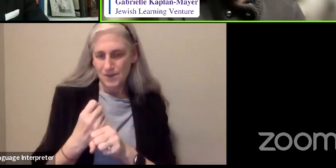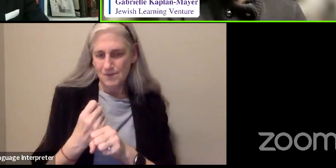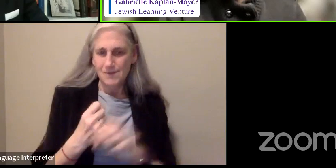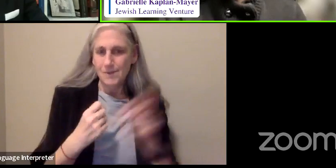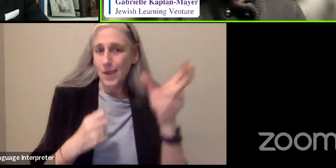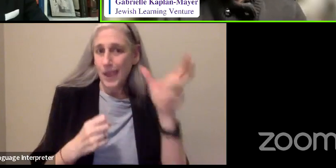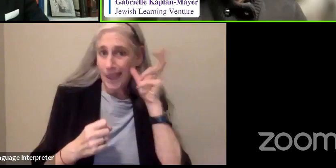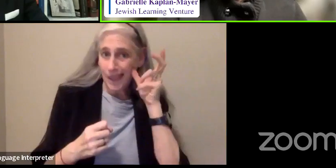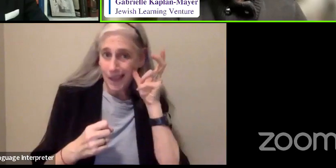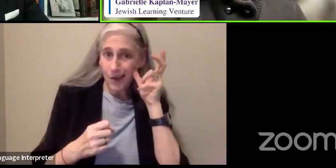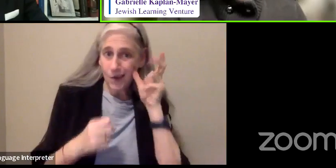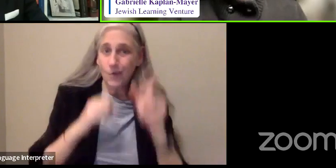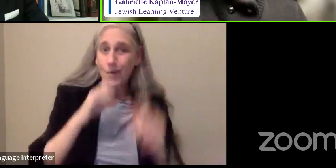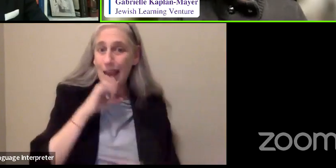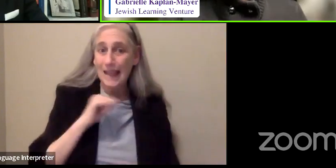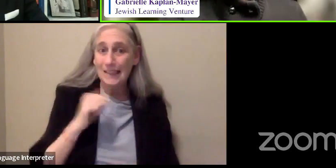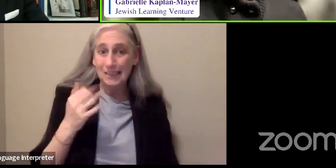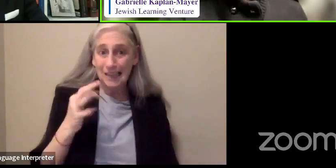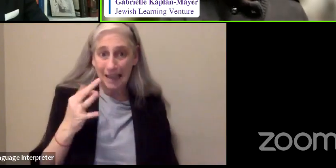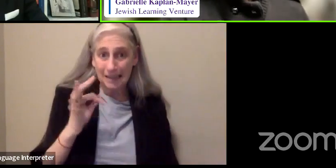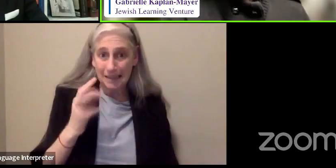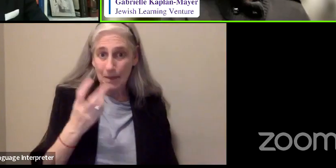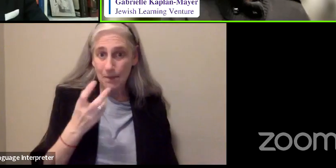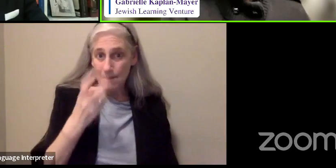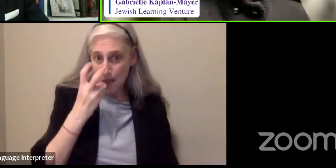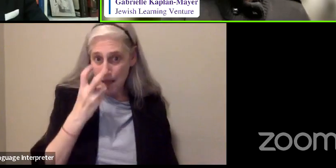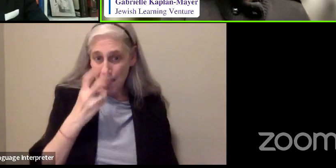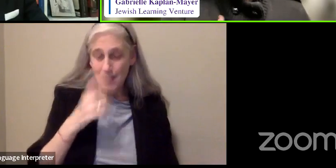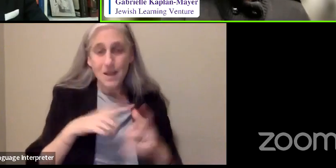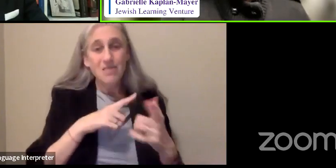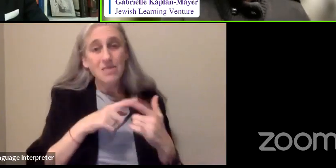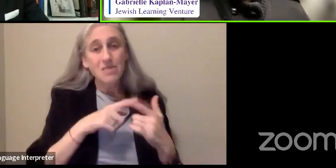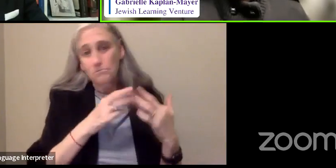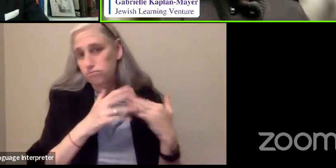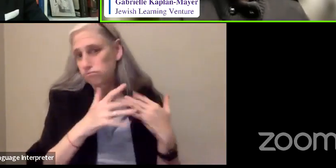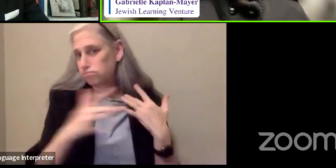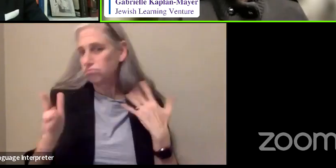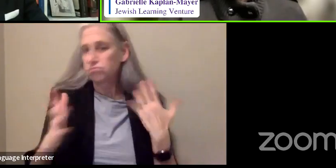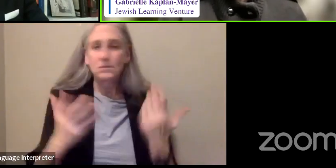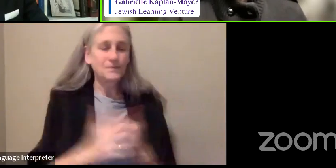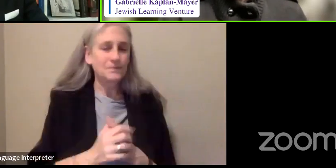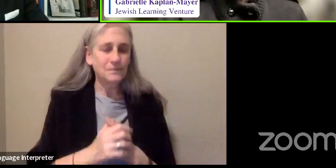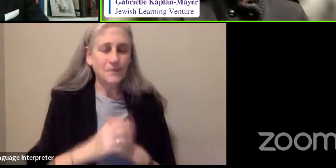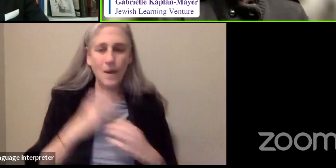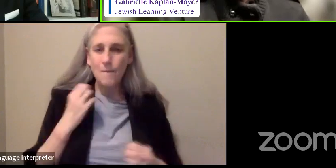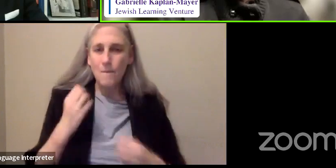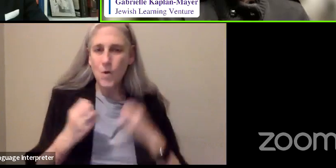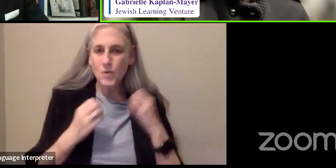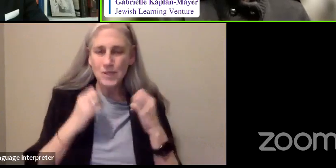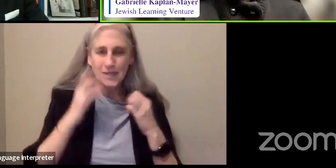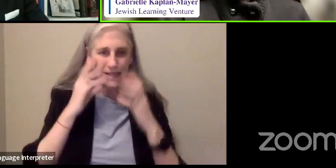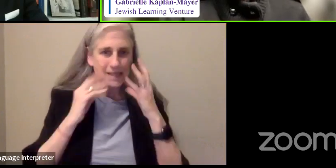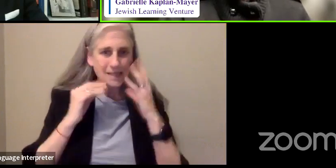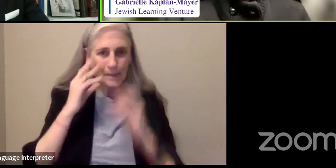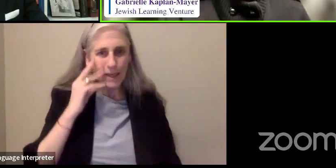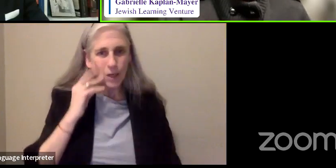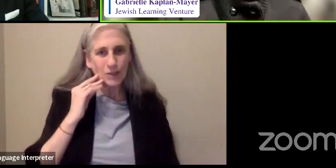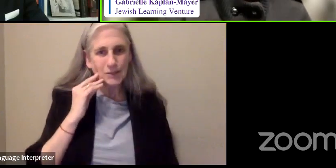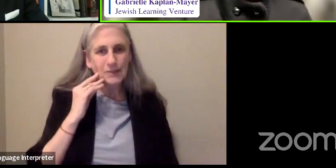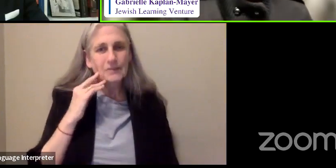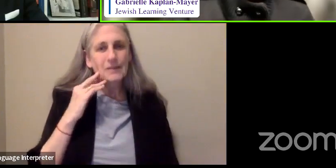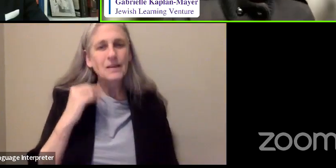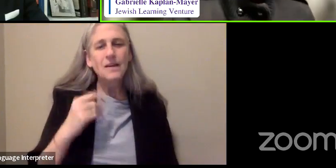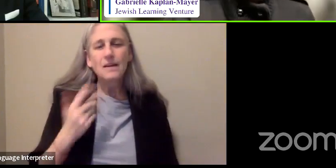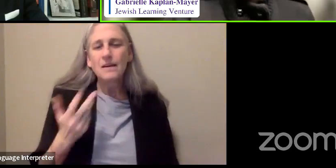age 19. And not only just generally the emotions you went through, but I think it